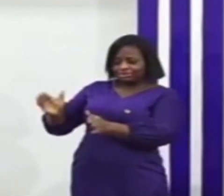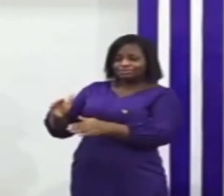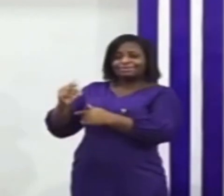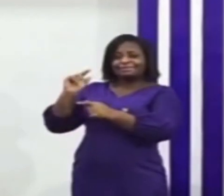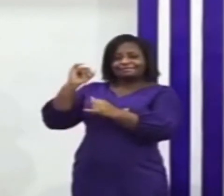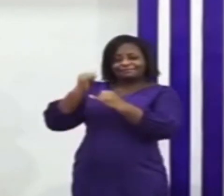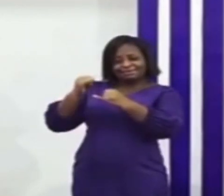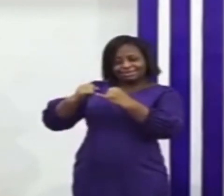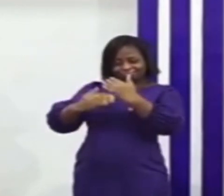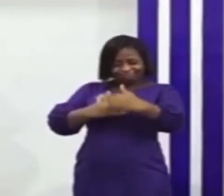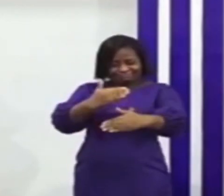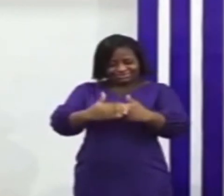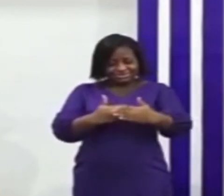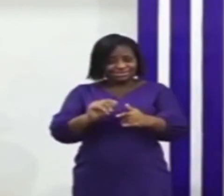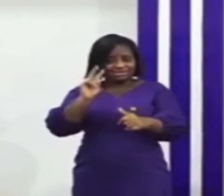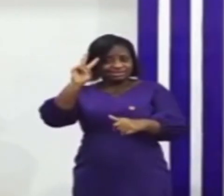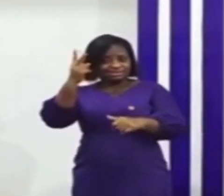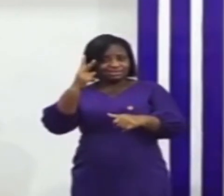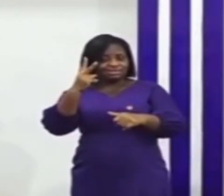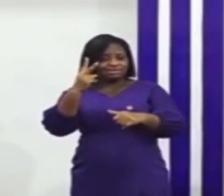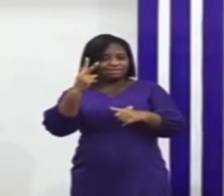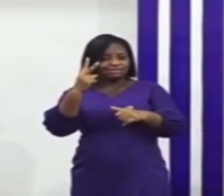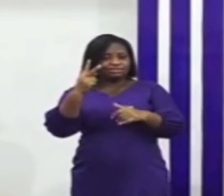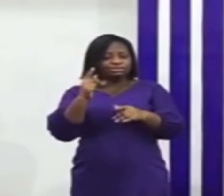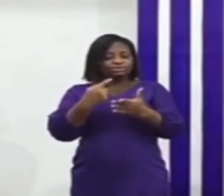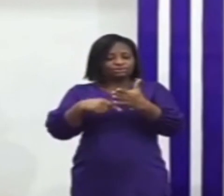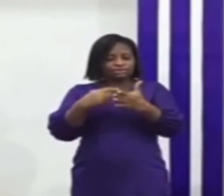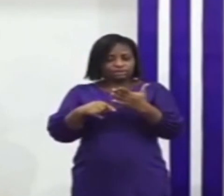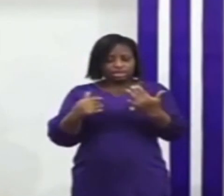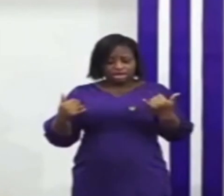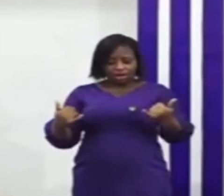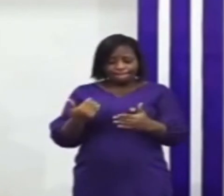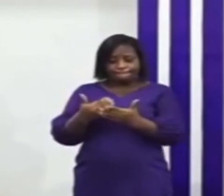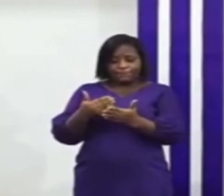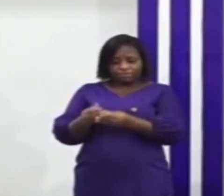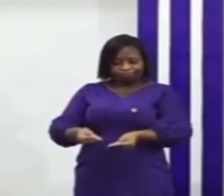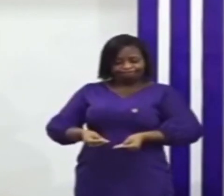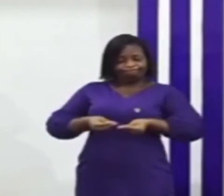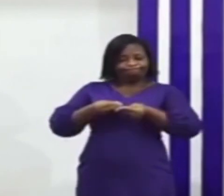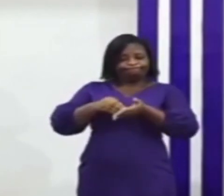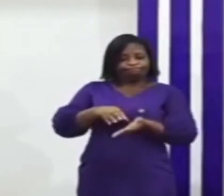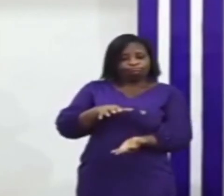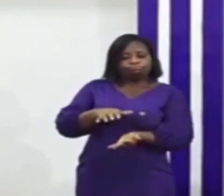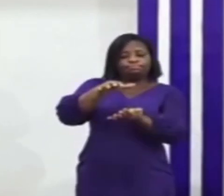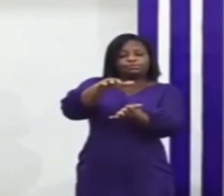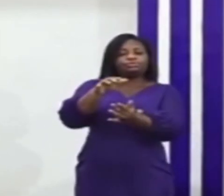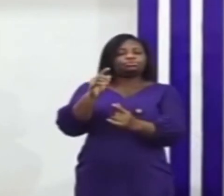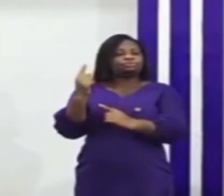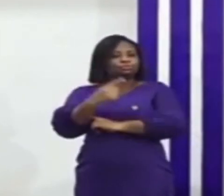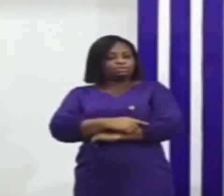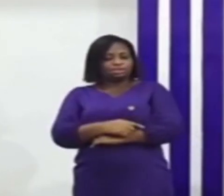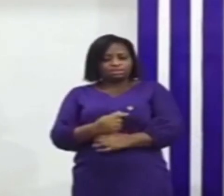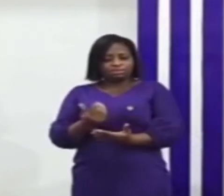uh... uh... level checks events made to date depositor payments are made in forms that is in